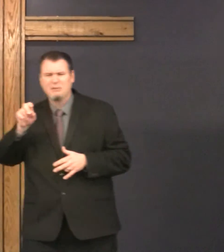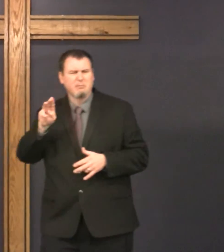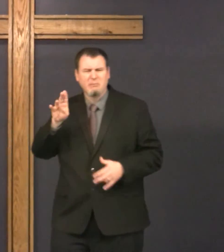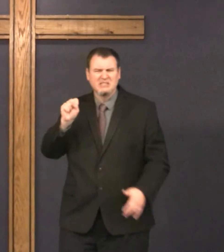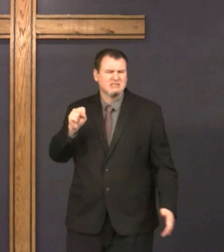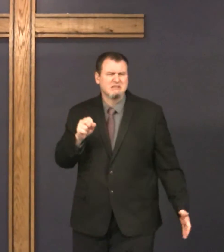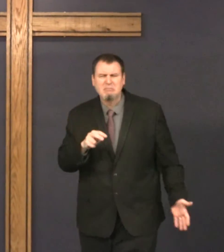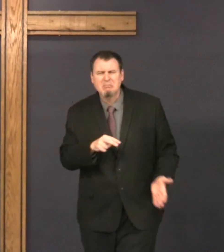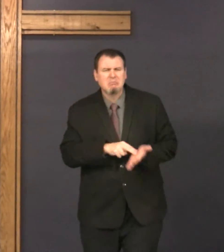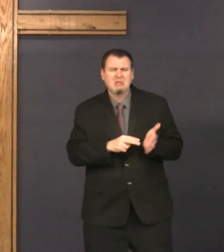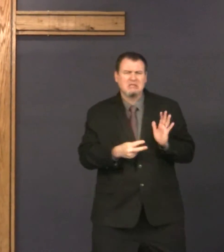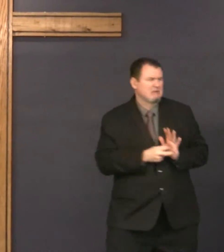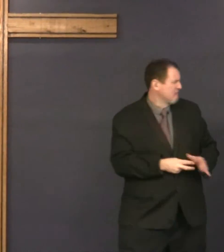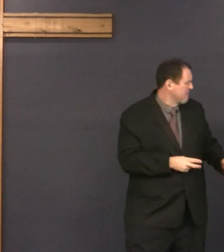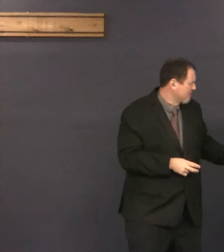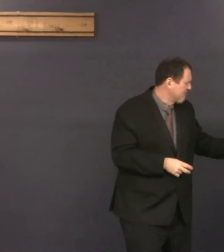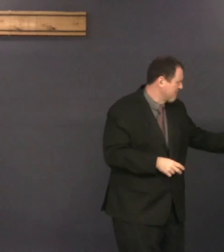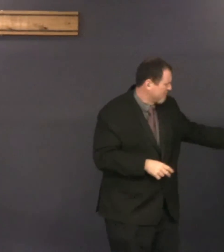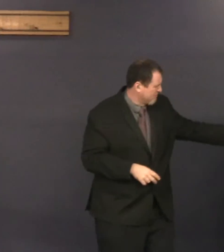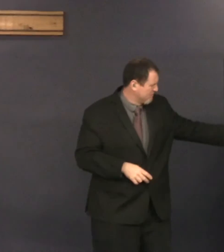Didymus, what does this mean?